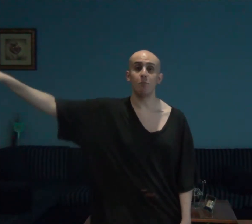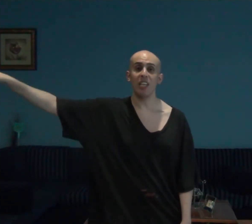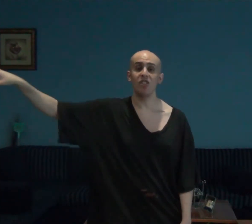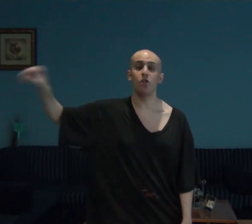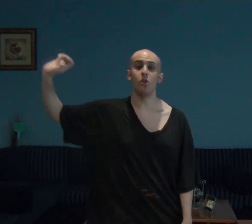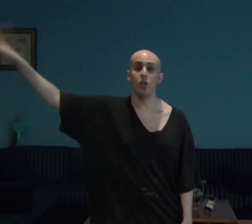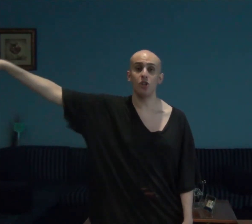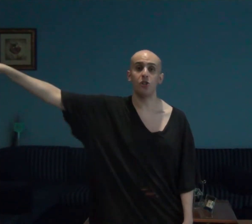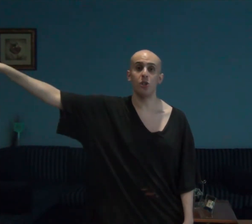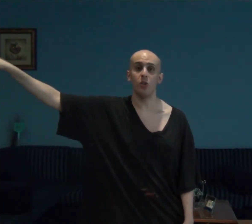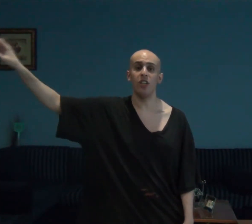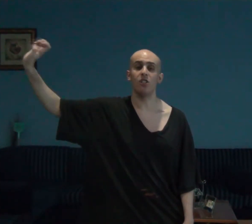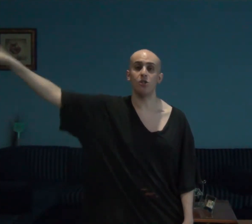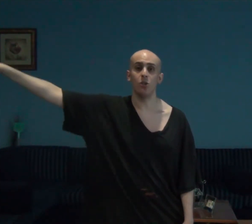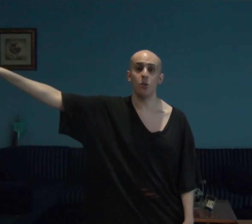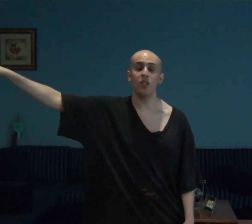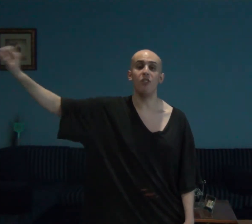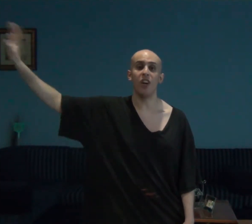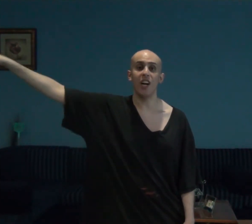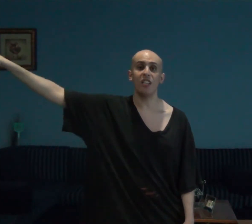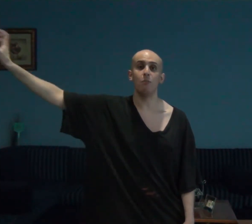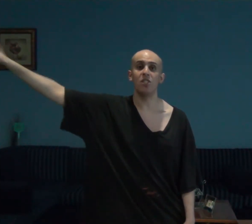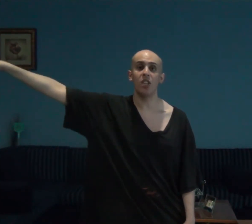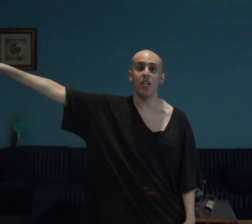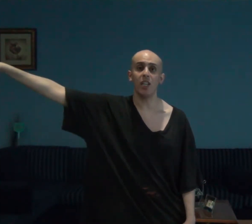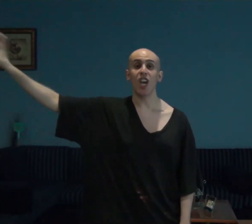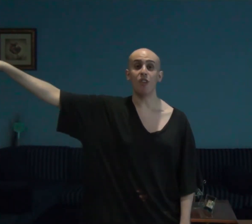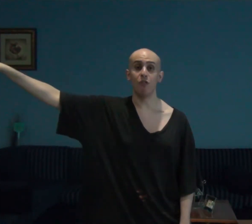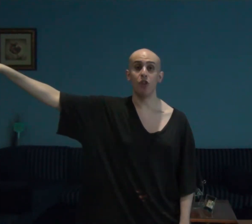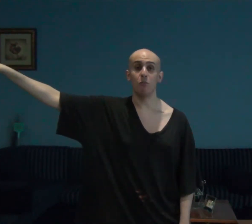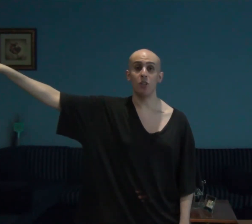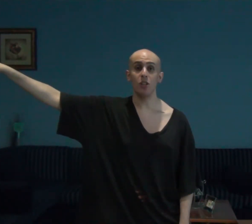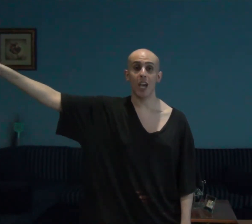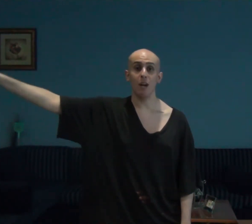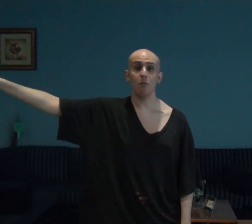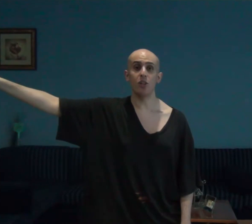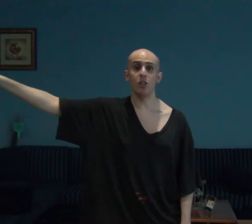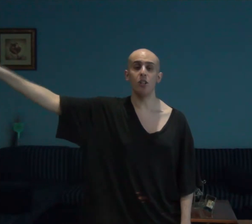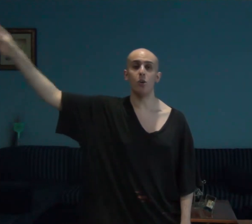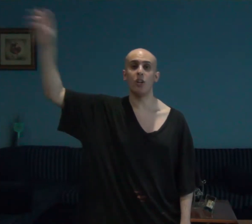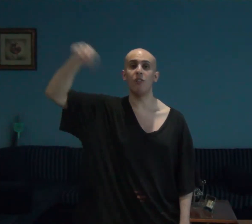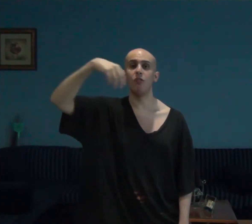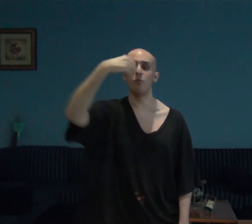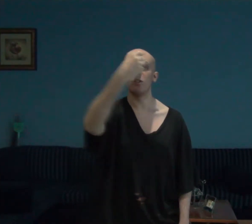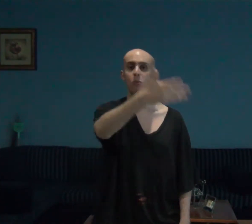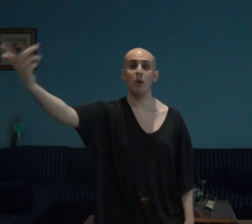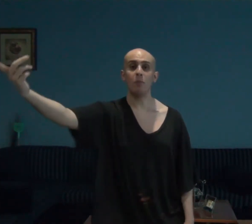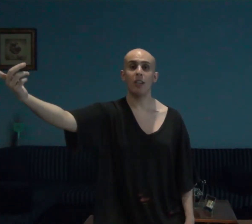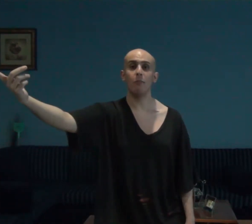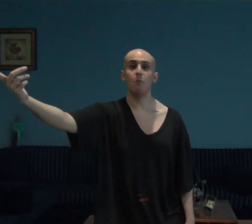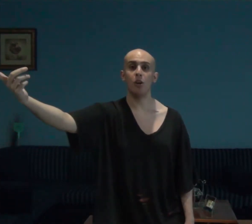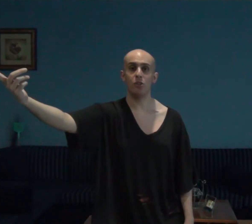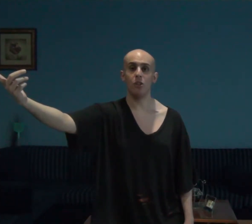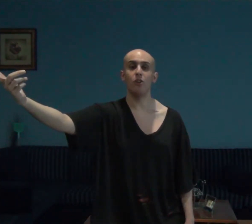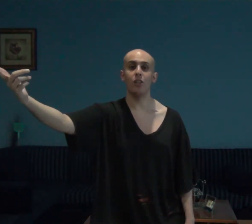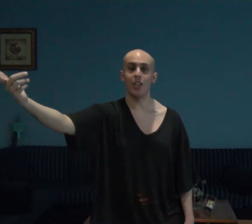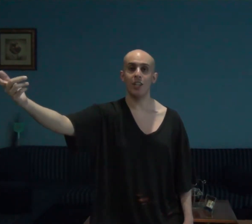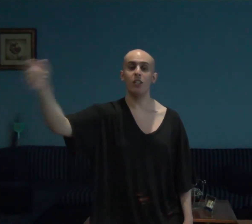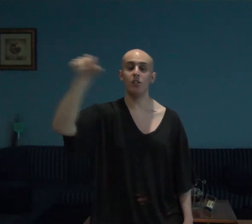based on her story the story of aya mizai a former cam girl or a former webcam model online and